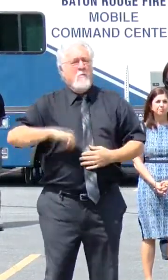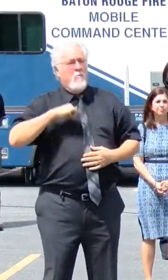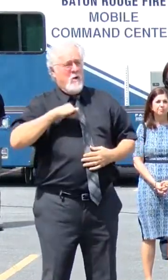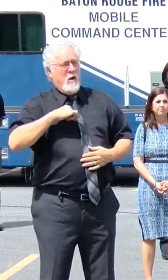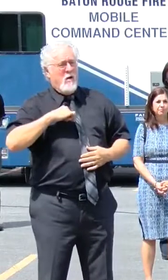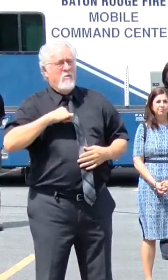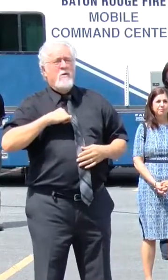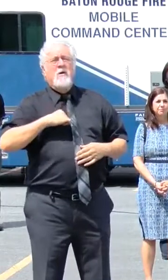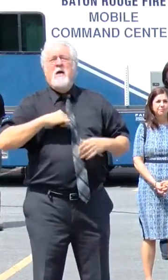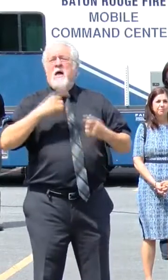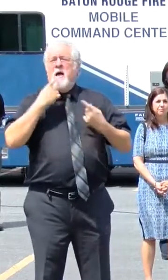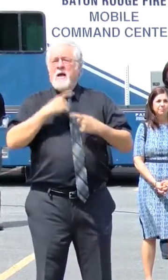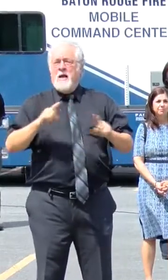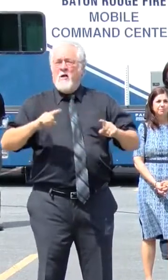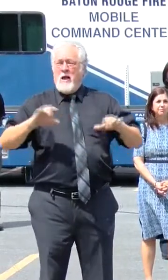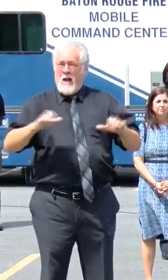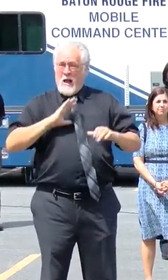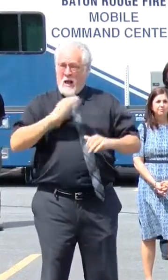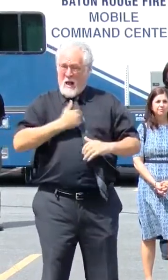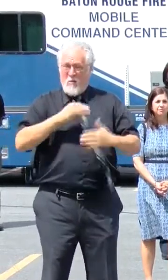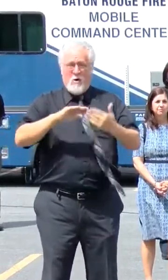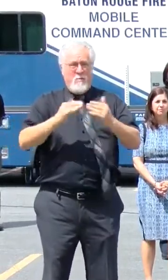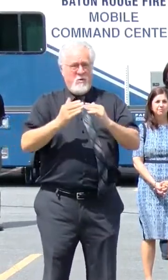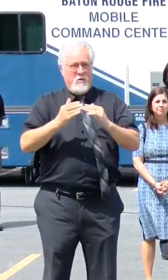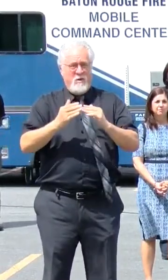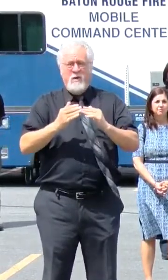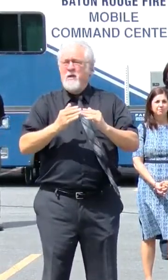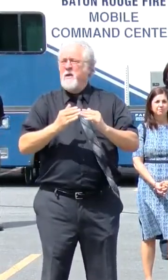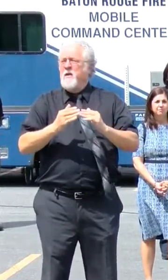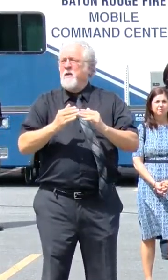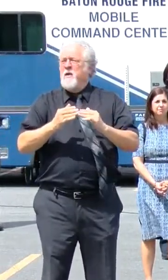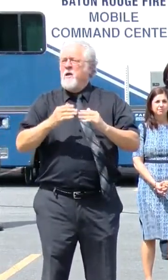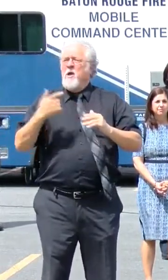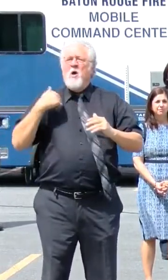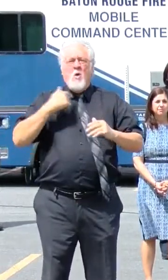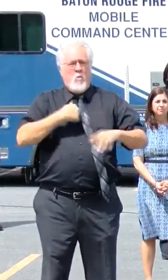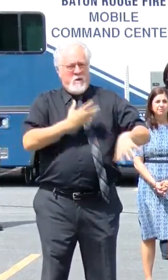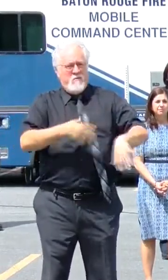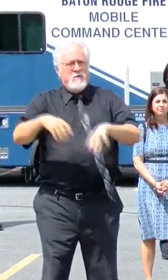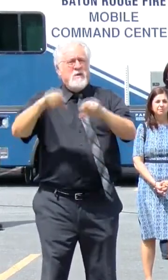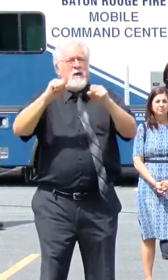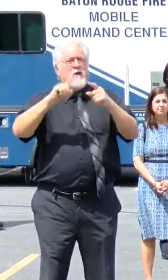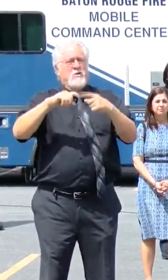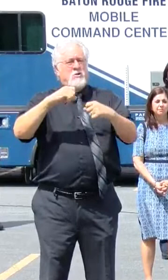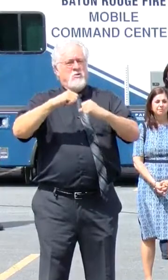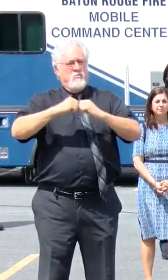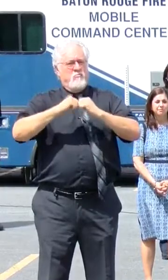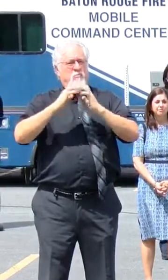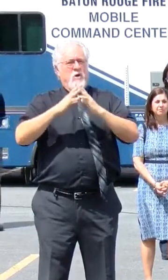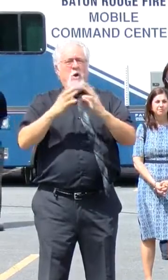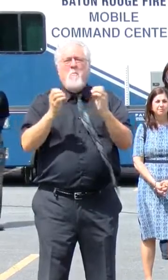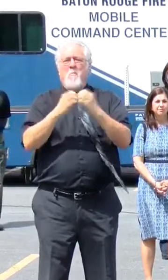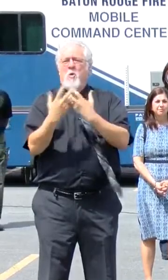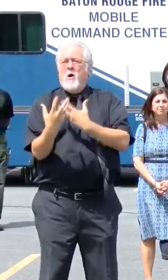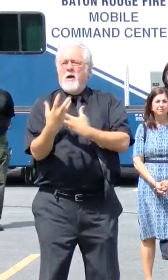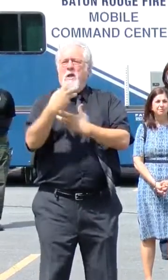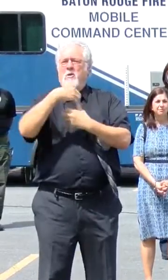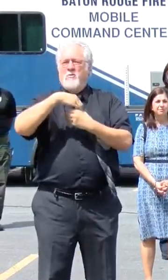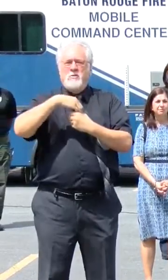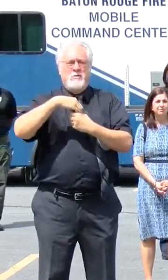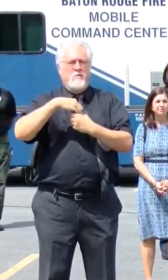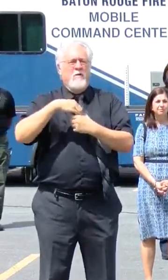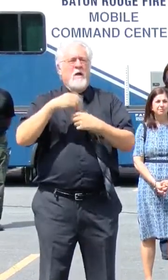announce the actions of our community, these actions that we have taken to create a more inclusive